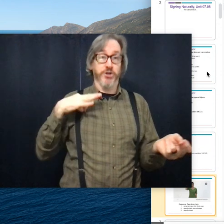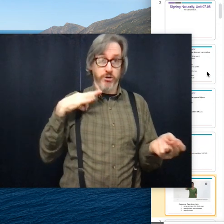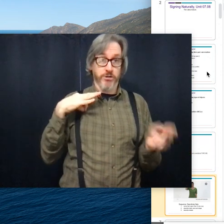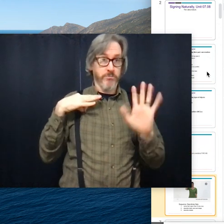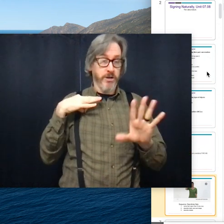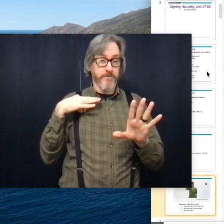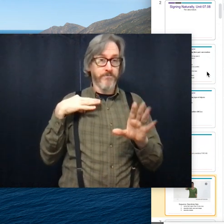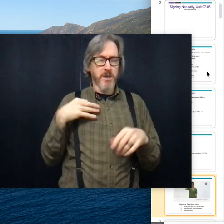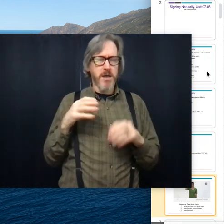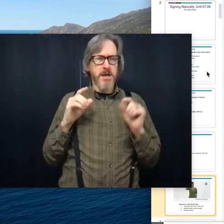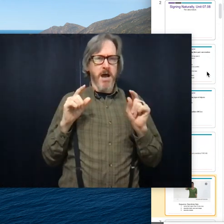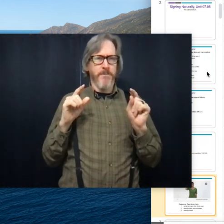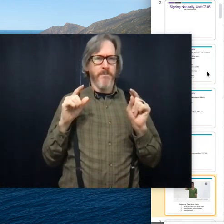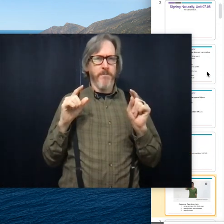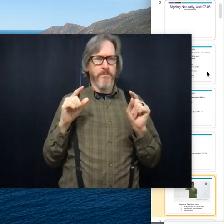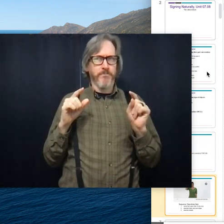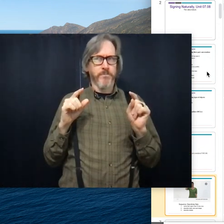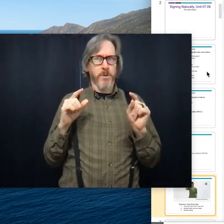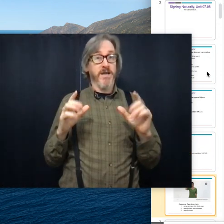would be green shirt.